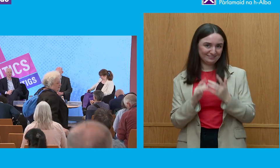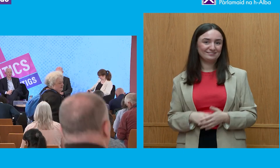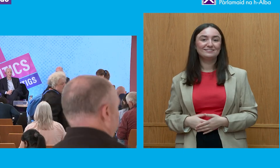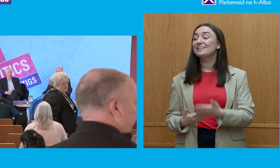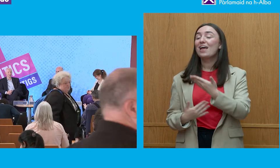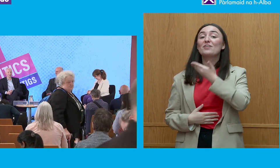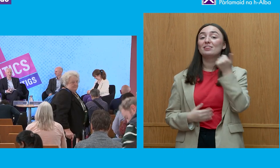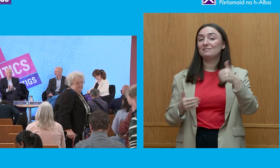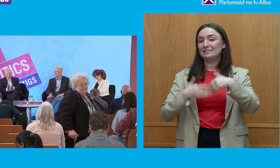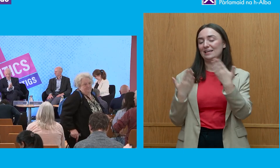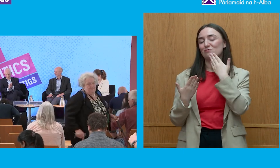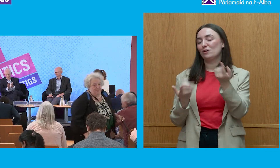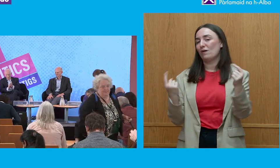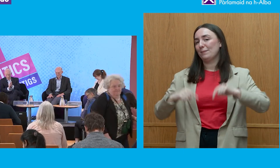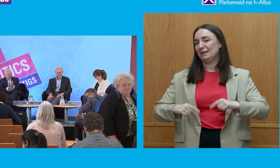so much for coming